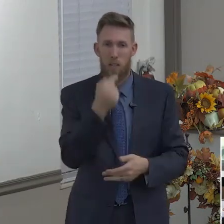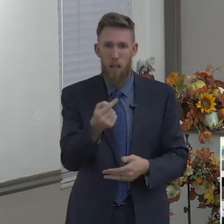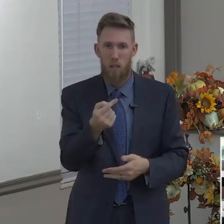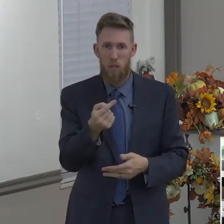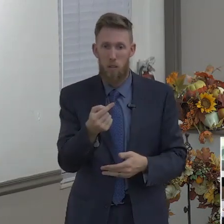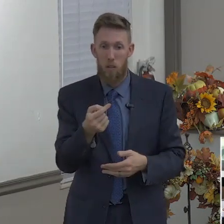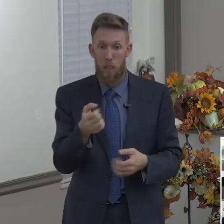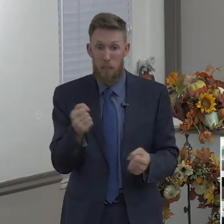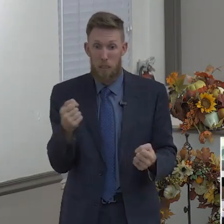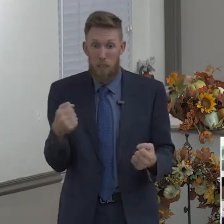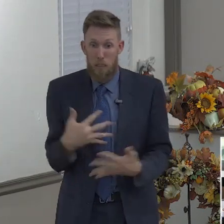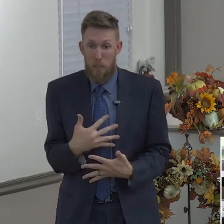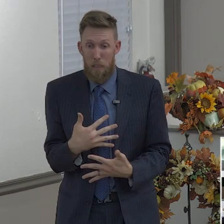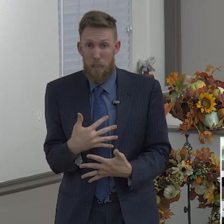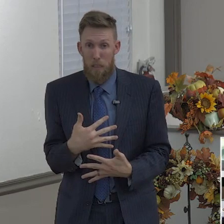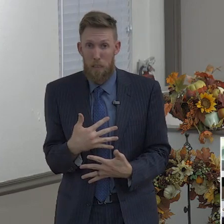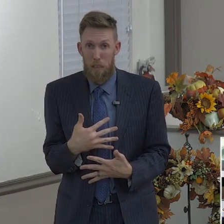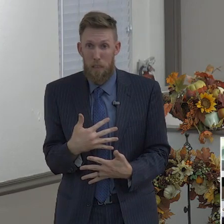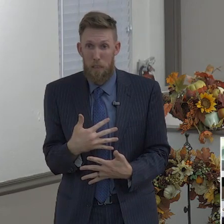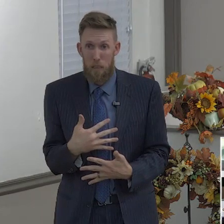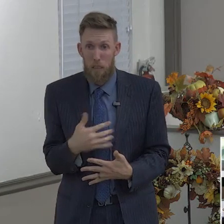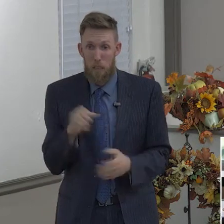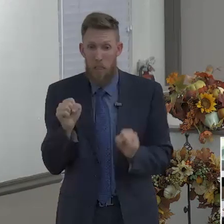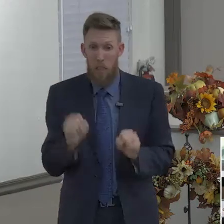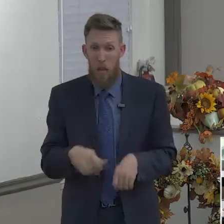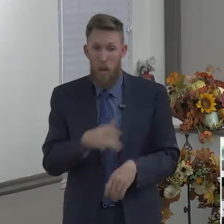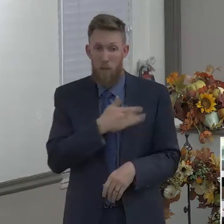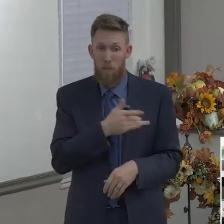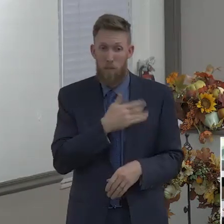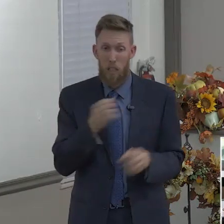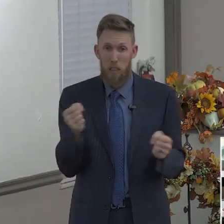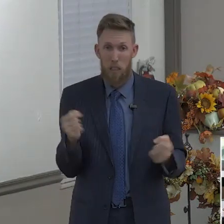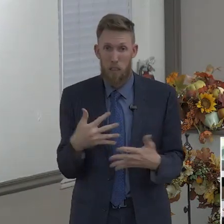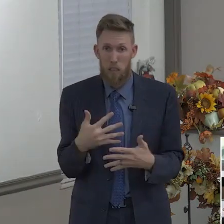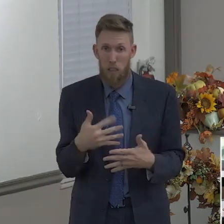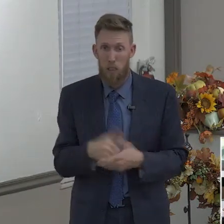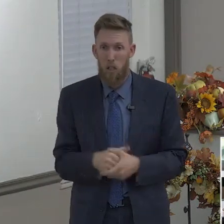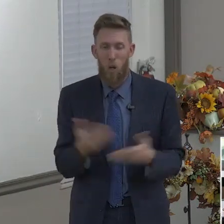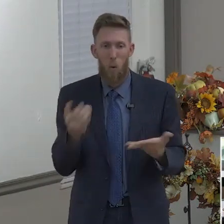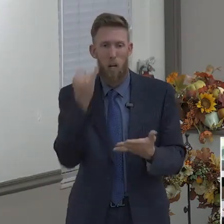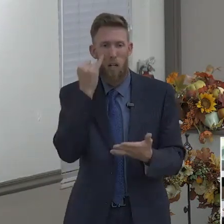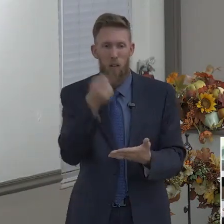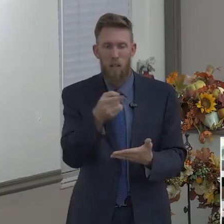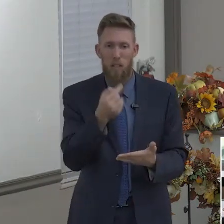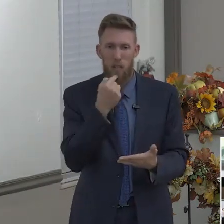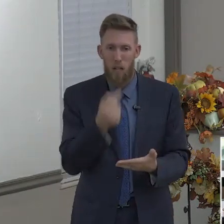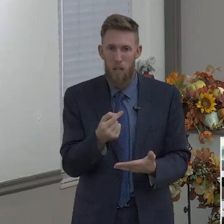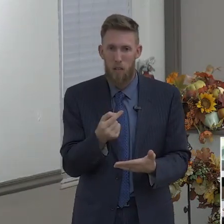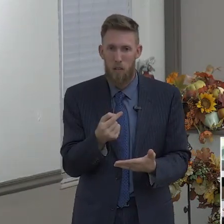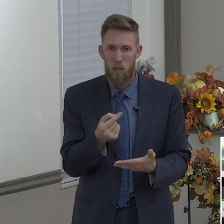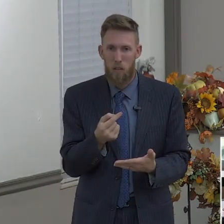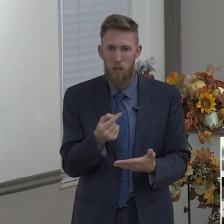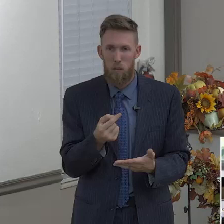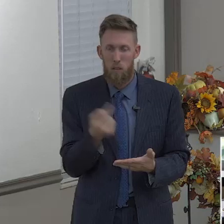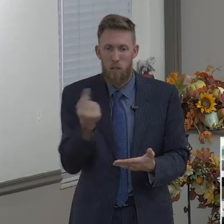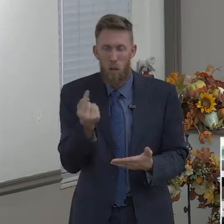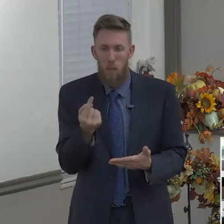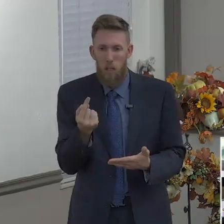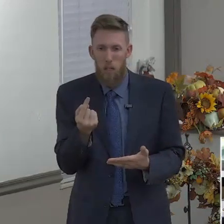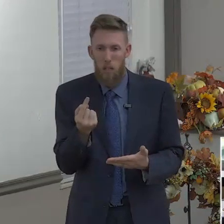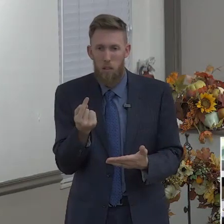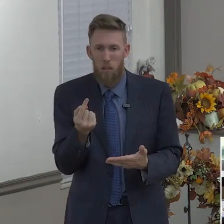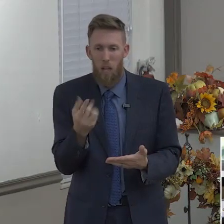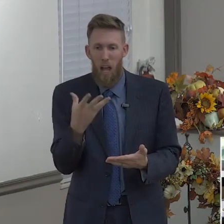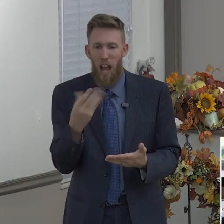Sometimes that can feel scary. Because what if he says, counsels us to do something, the thing that we don't want to do. But you know what